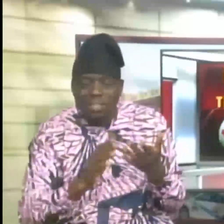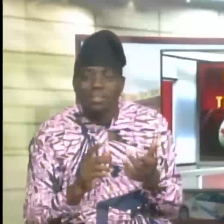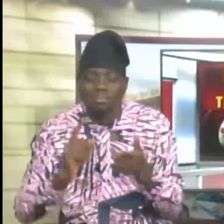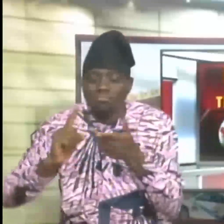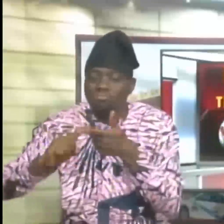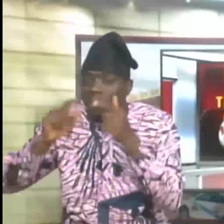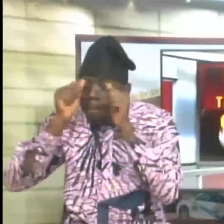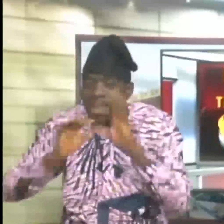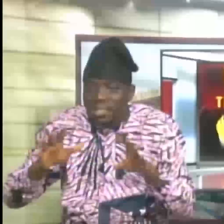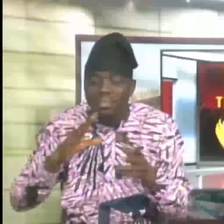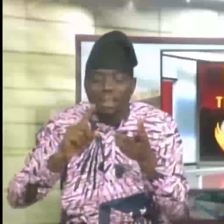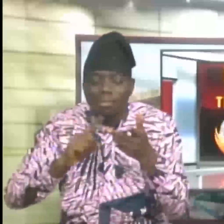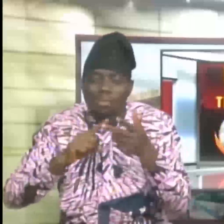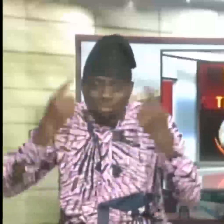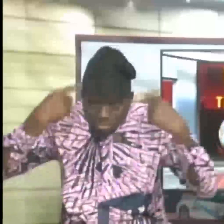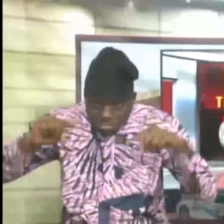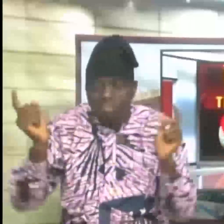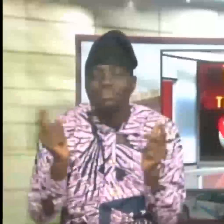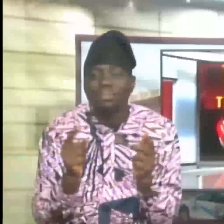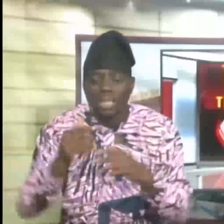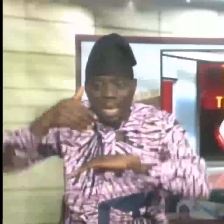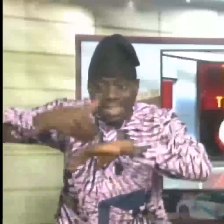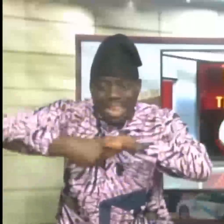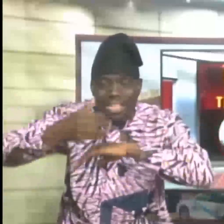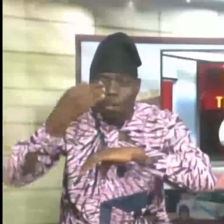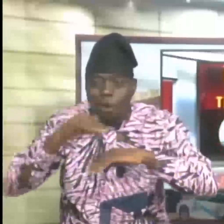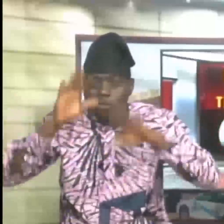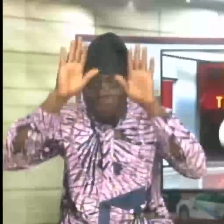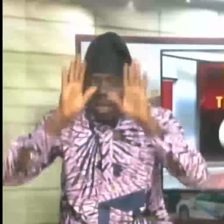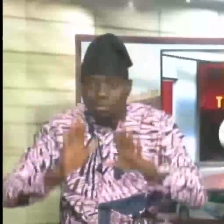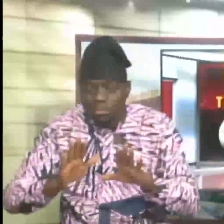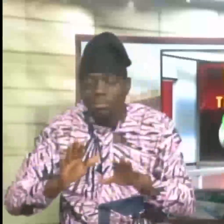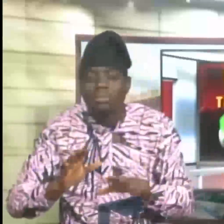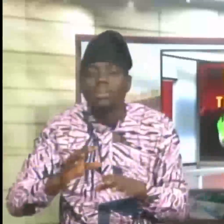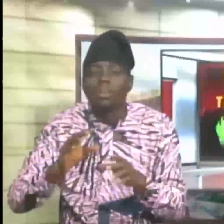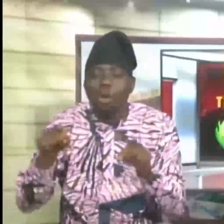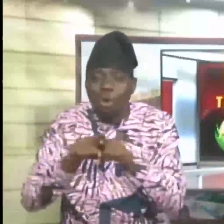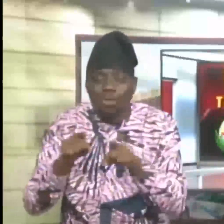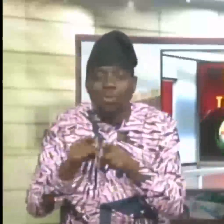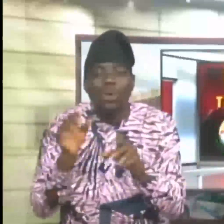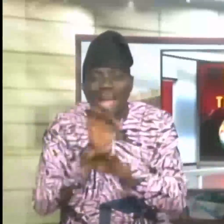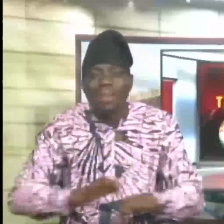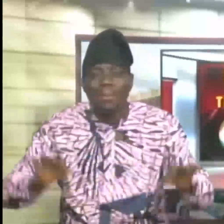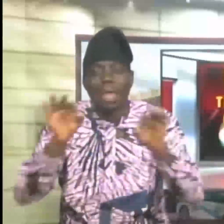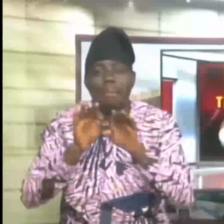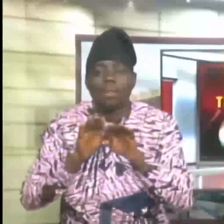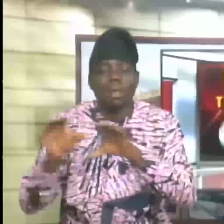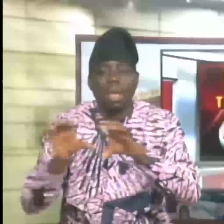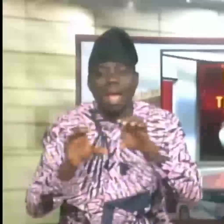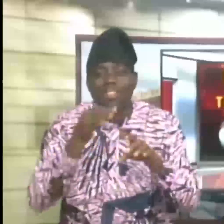success. The Knight of Majesty, otherwise known as Lala Tuli Qadri, is another important aspect of the ninth month,